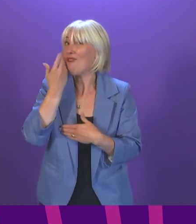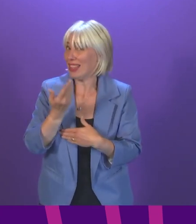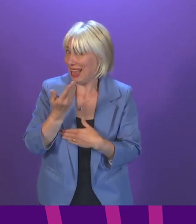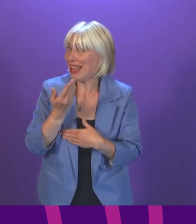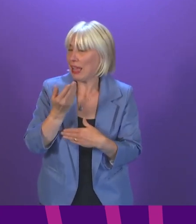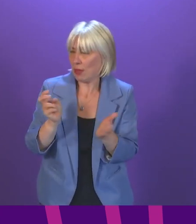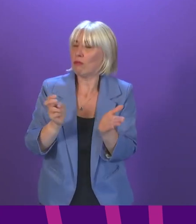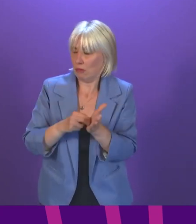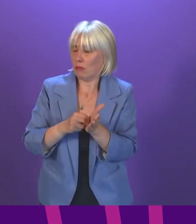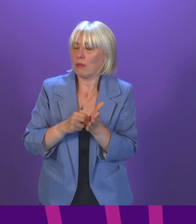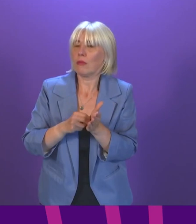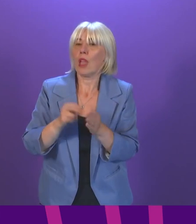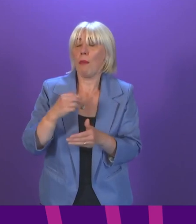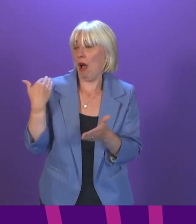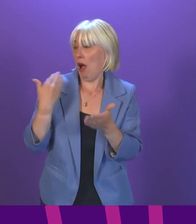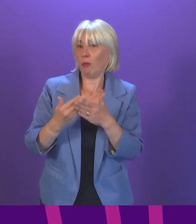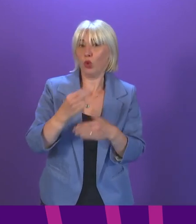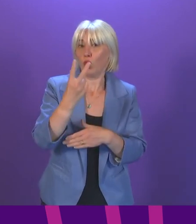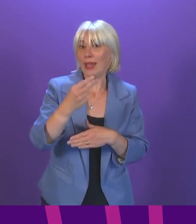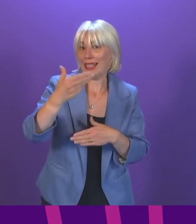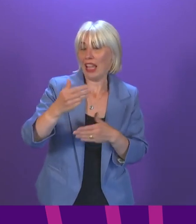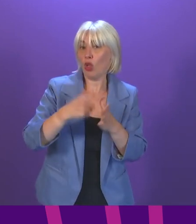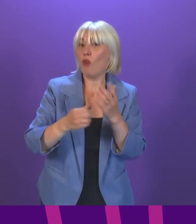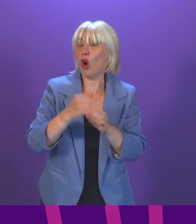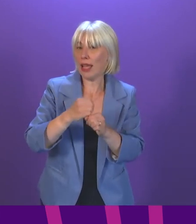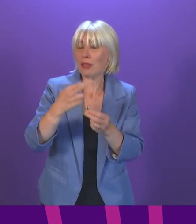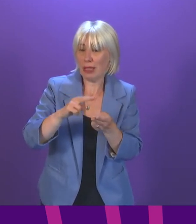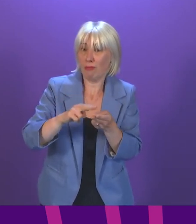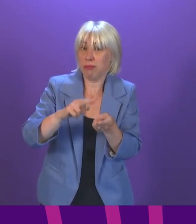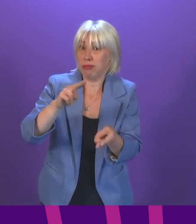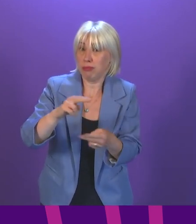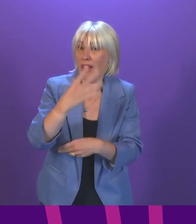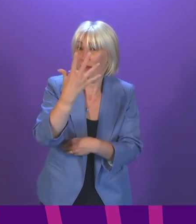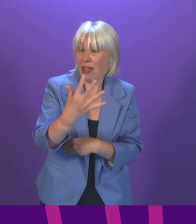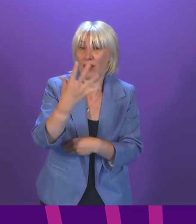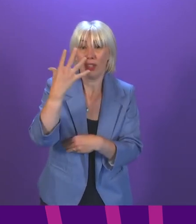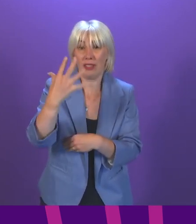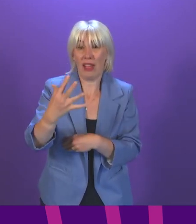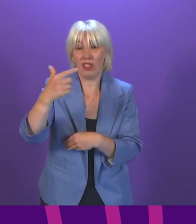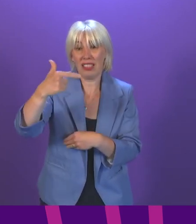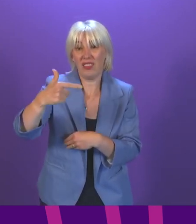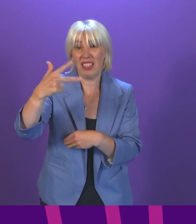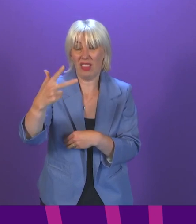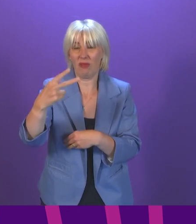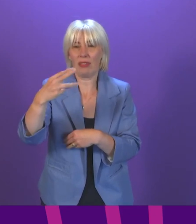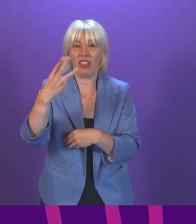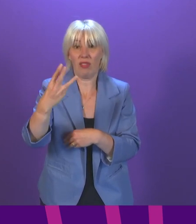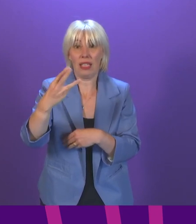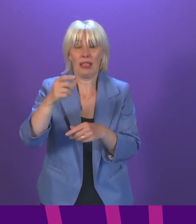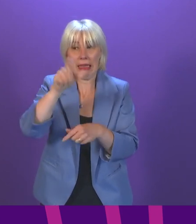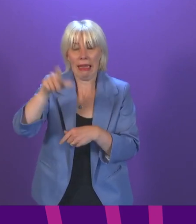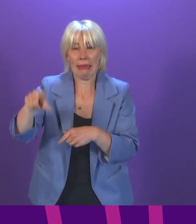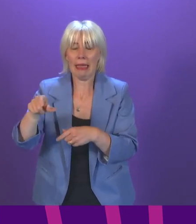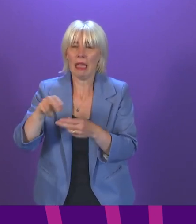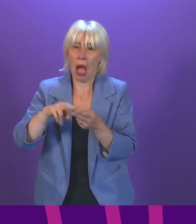were recorded. In the week to 29th August, that had risen to an average of 5,763 cases a day, an